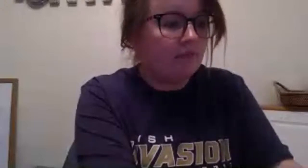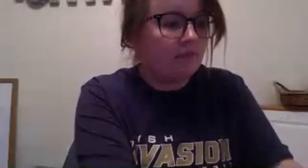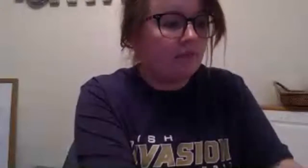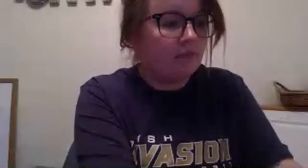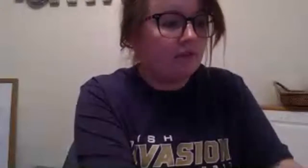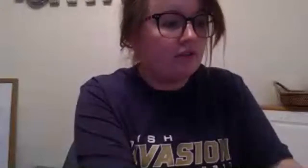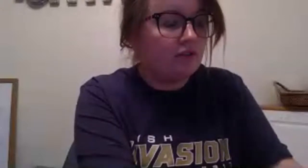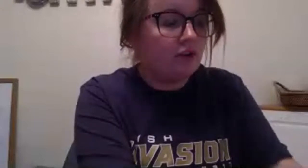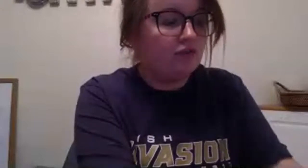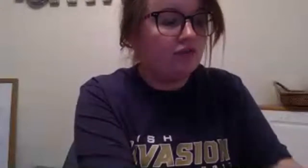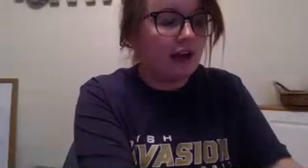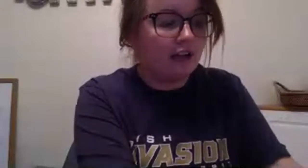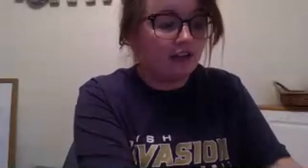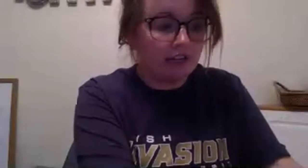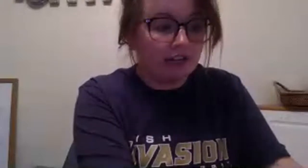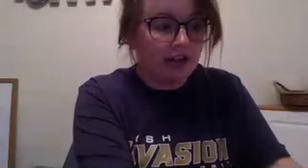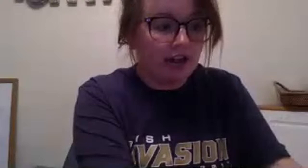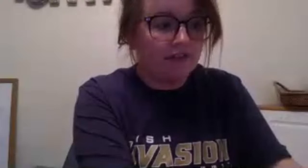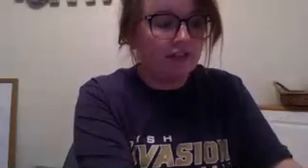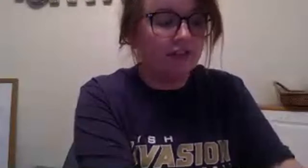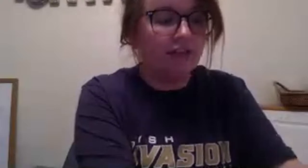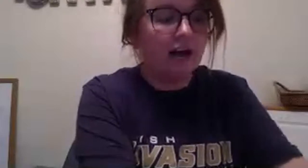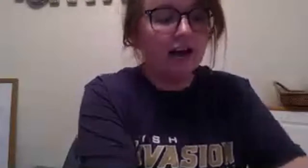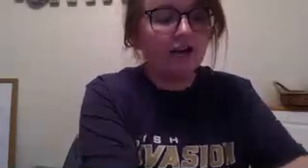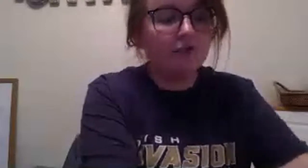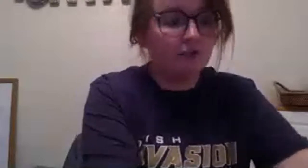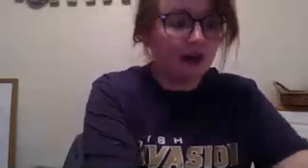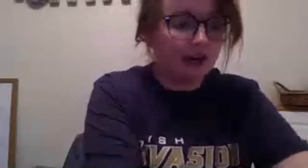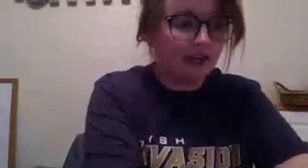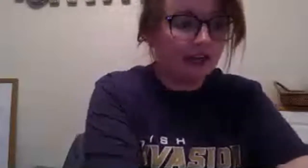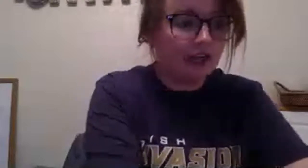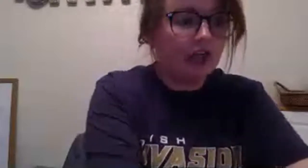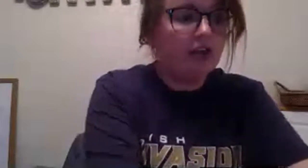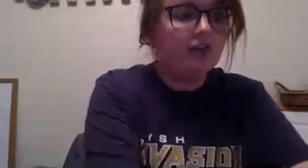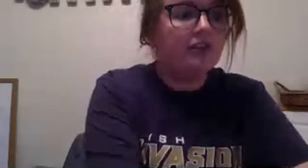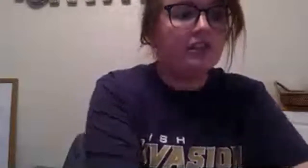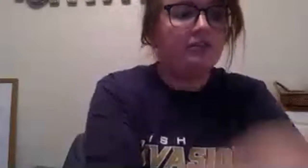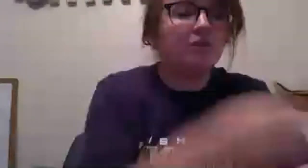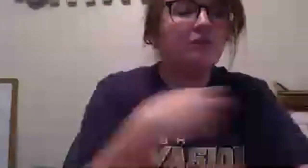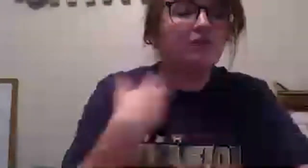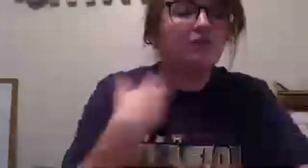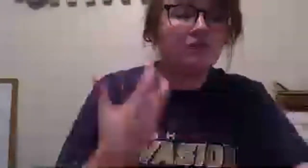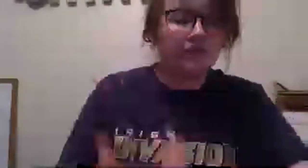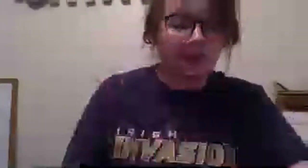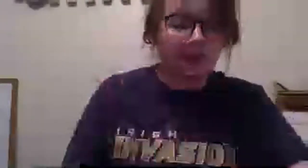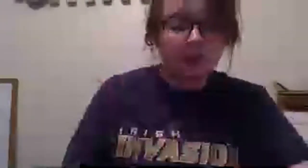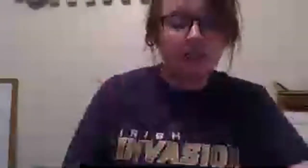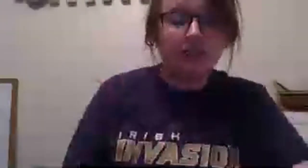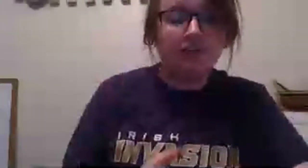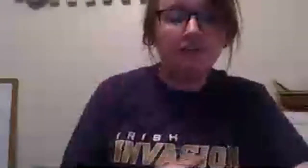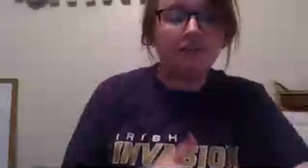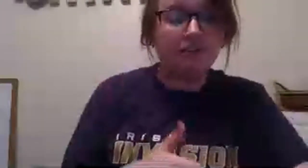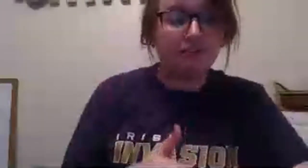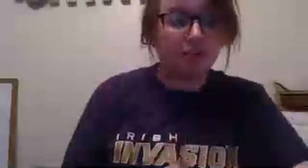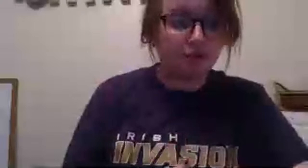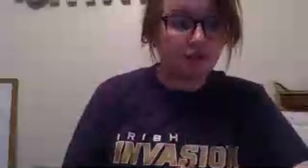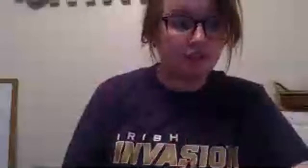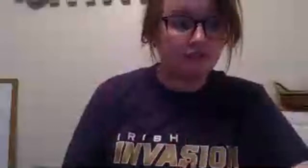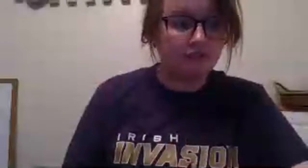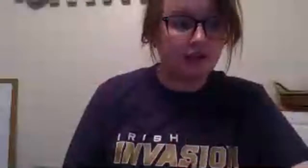so finally after a lot of praying the demon reveals his name which he identifies as murderer okay